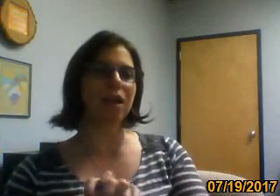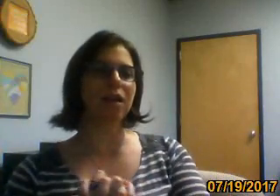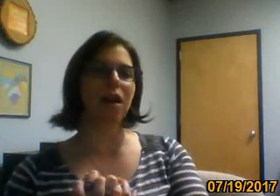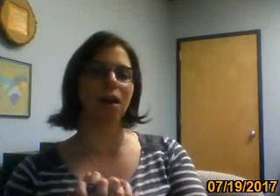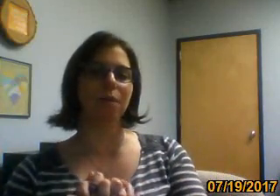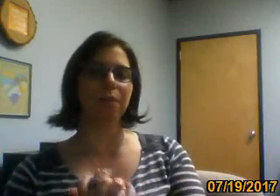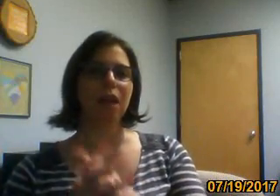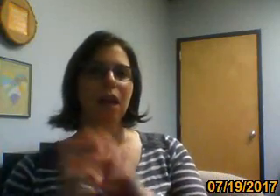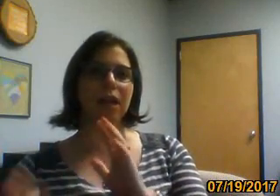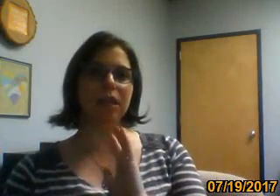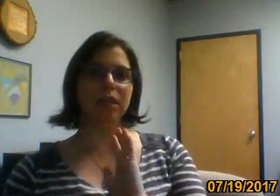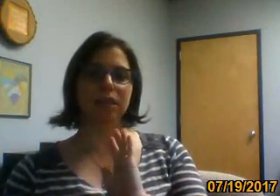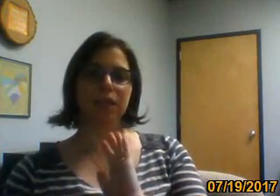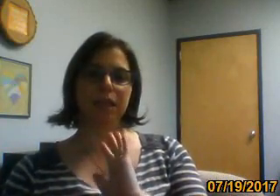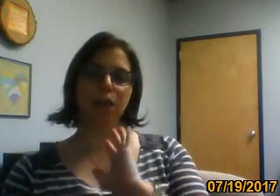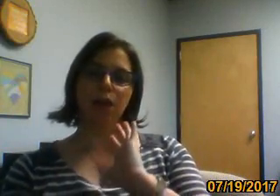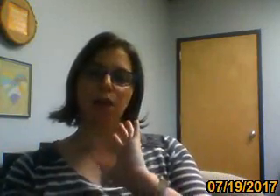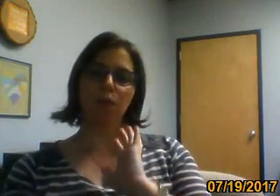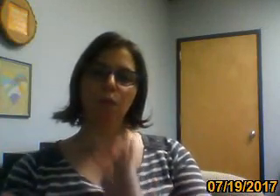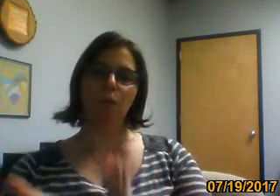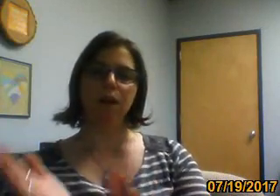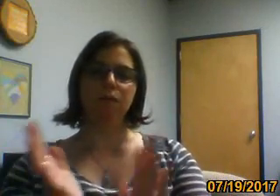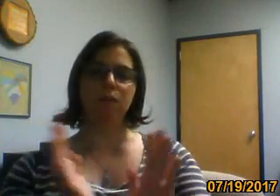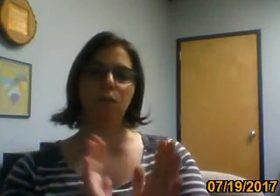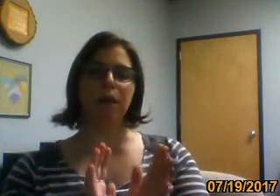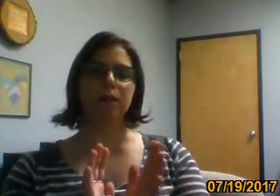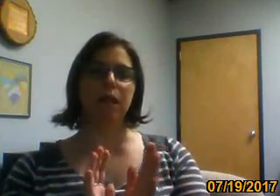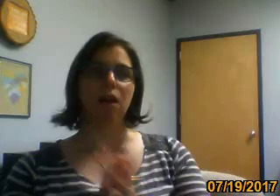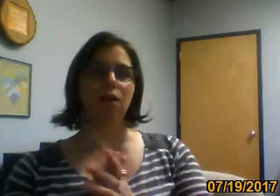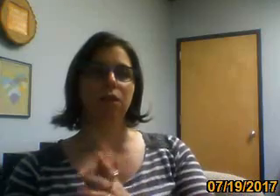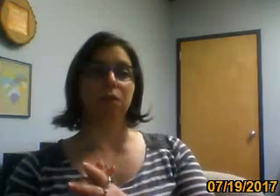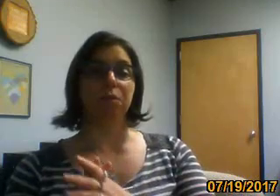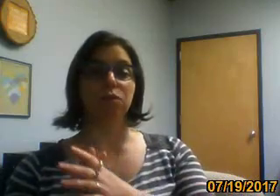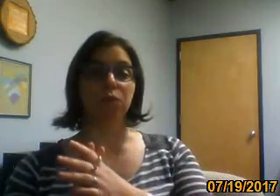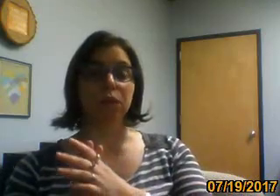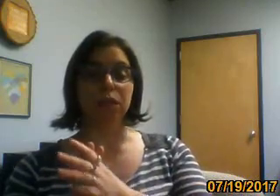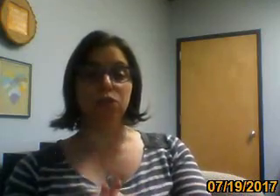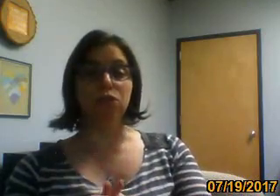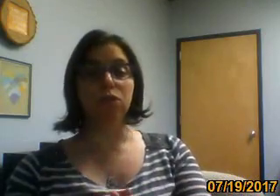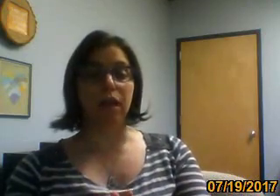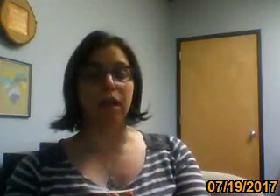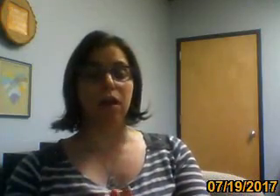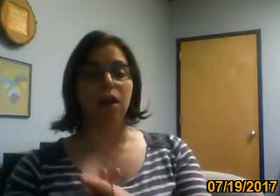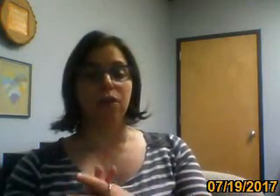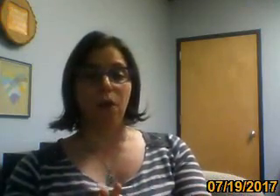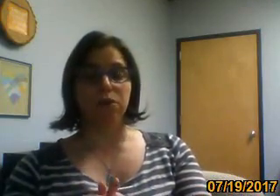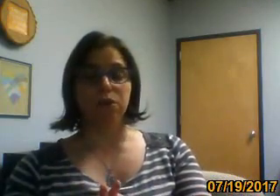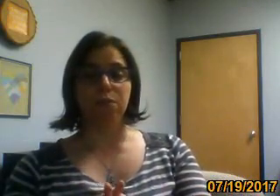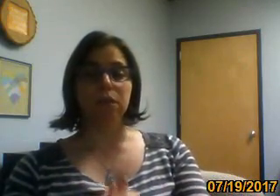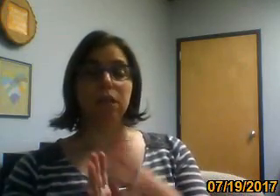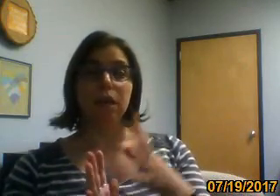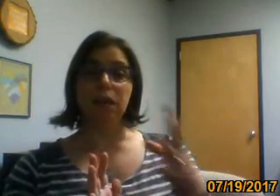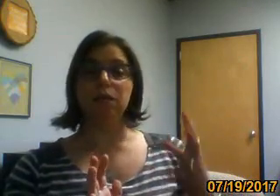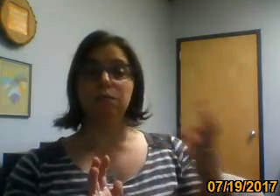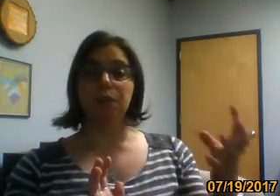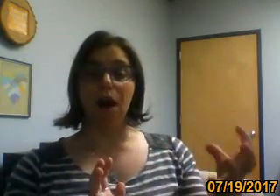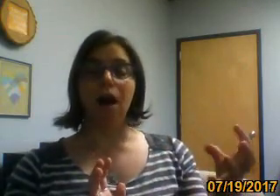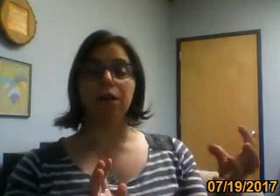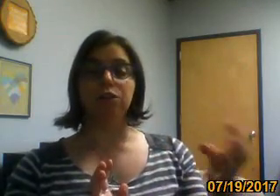And, um, I think that's like one of the ways that art therapists really do like the altered books is because